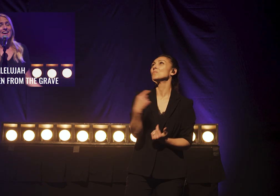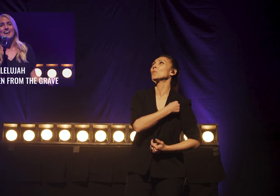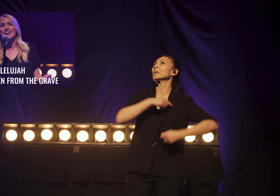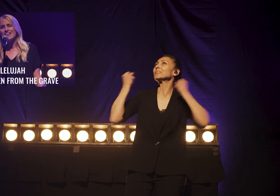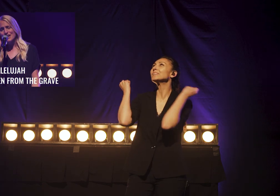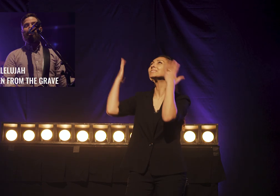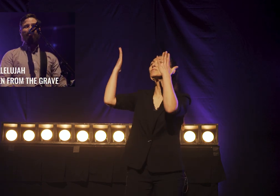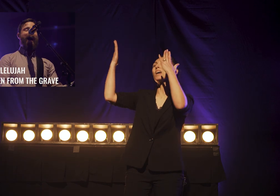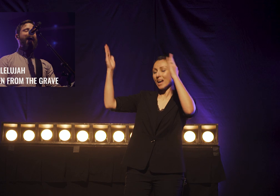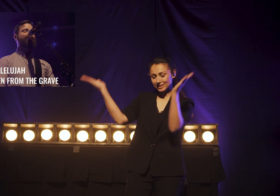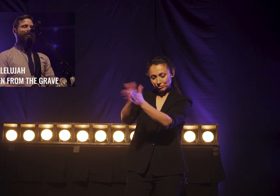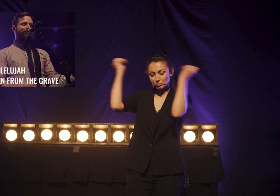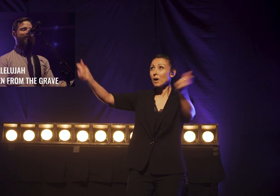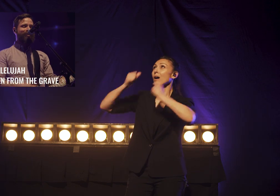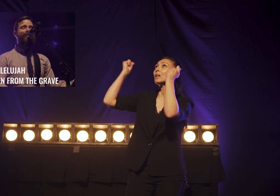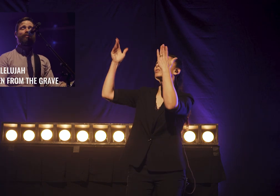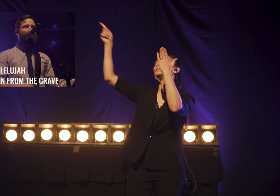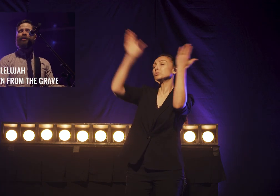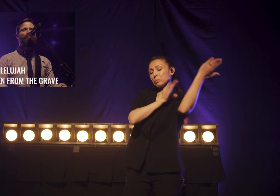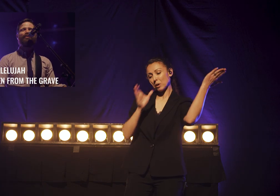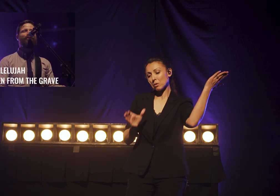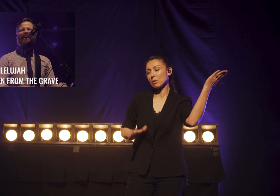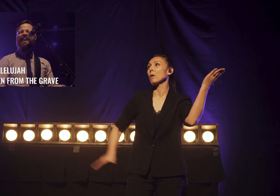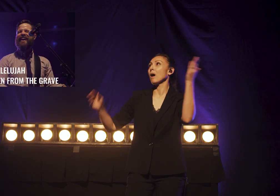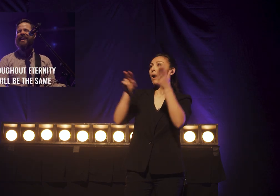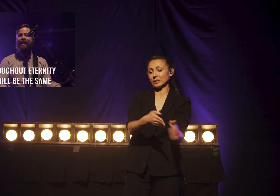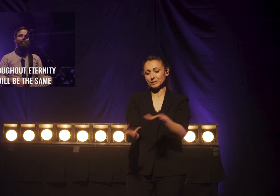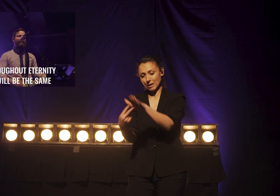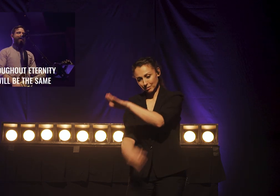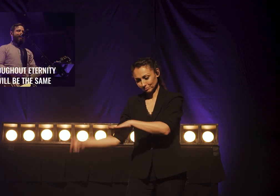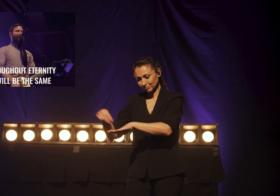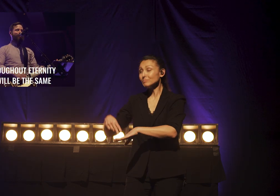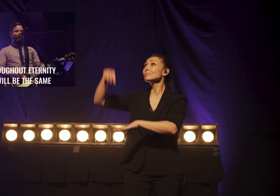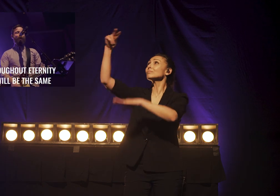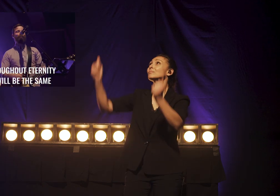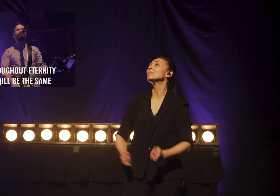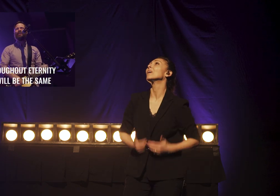Christ Is Risen From The Grave And All Throughout